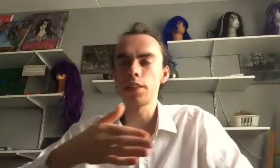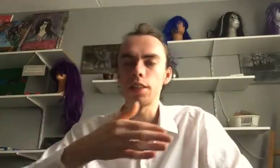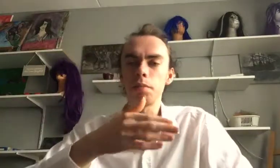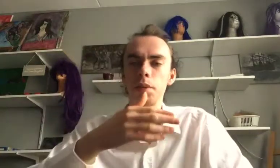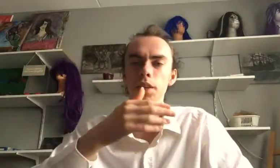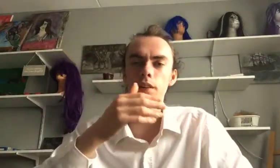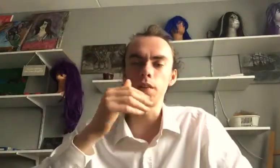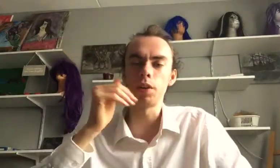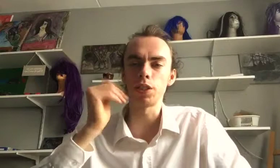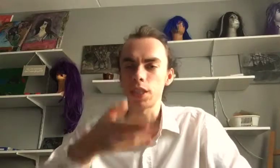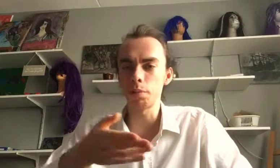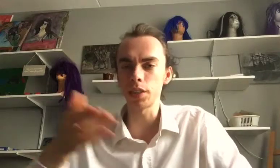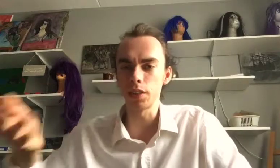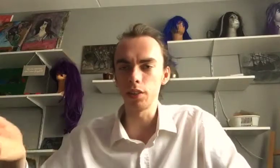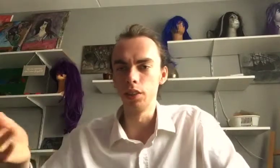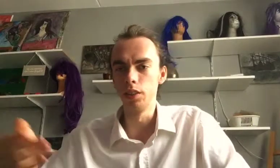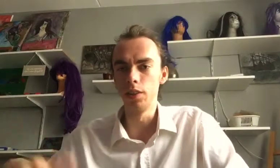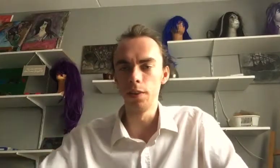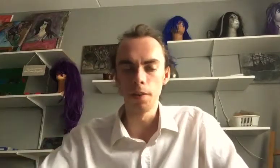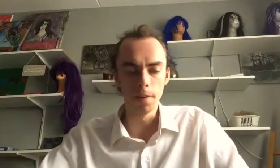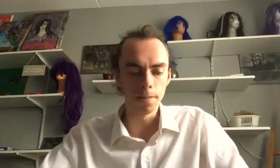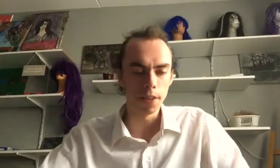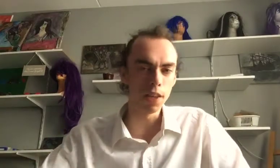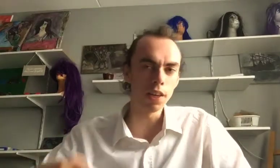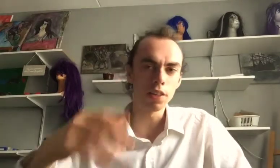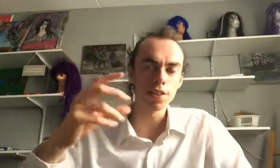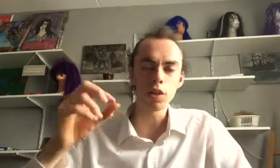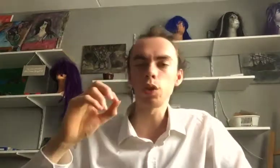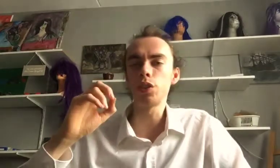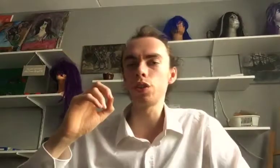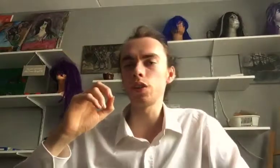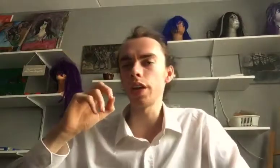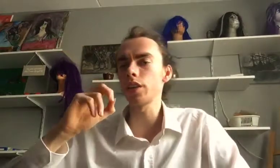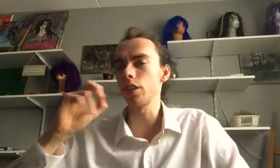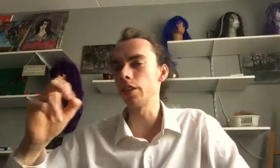that it has one stem cell. And so what's actually,